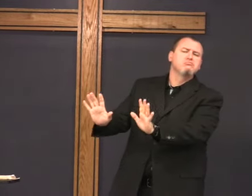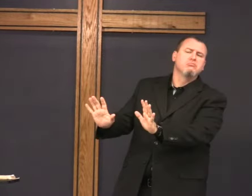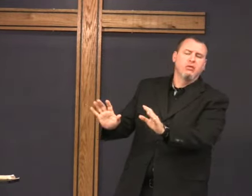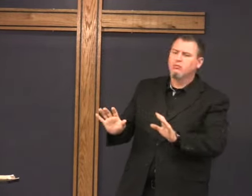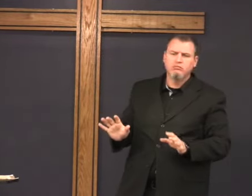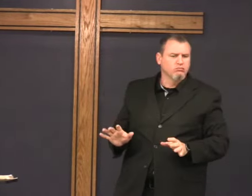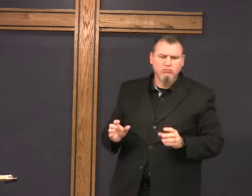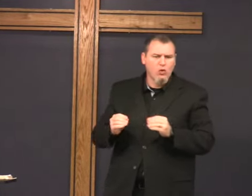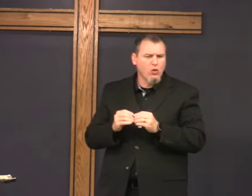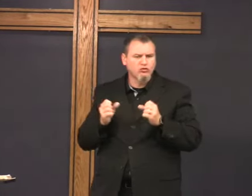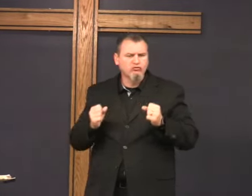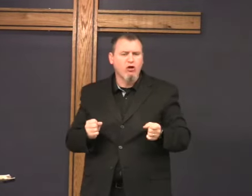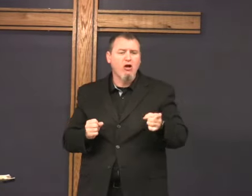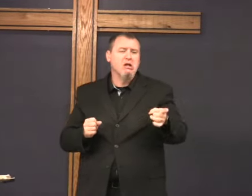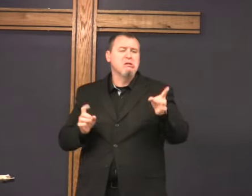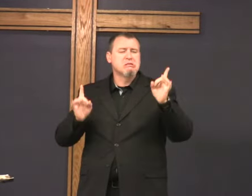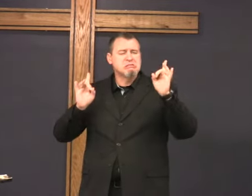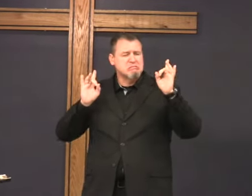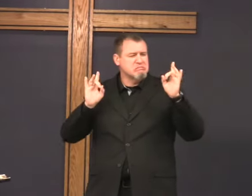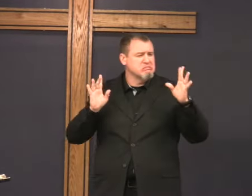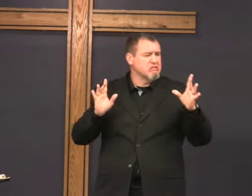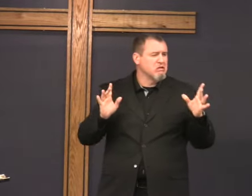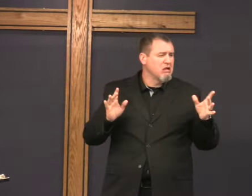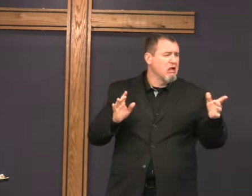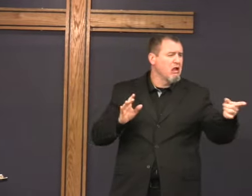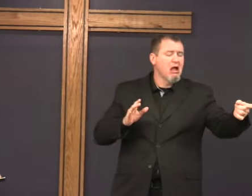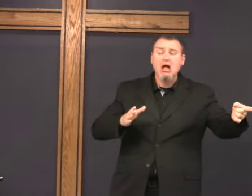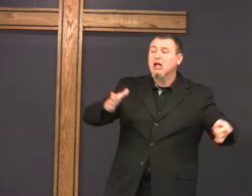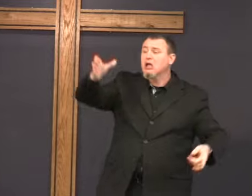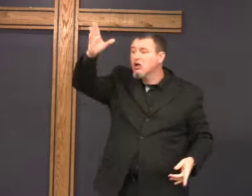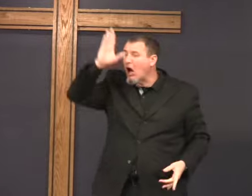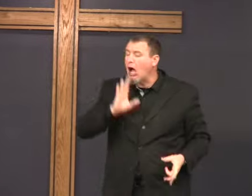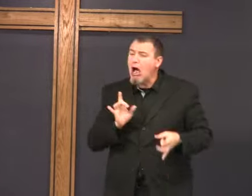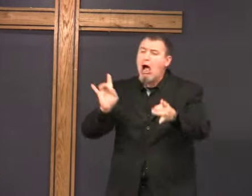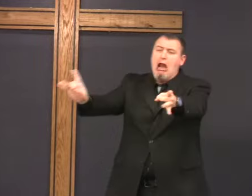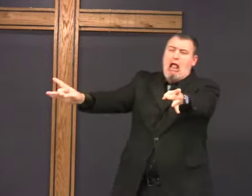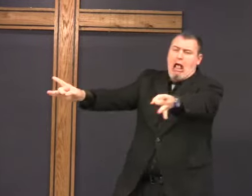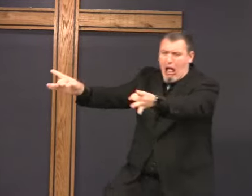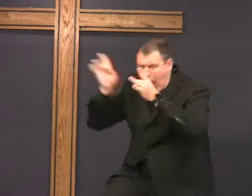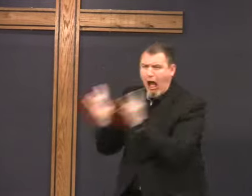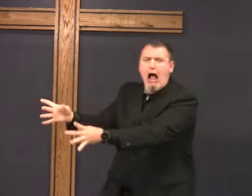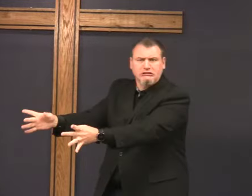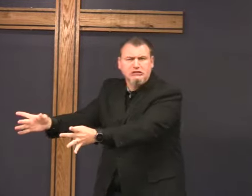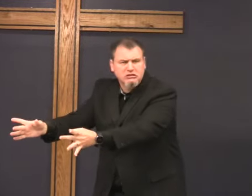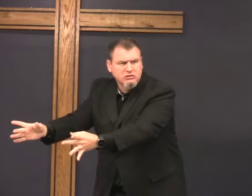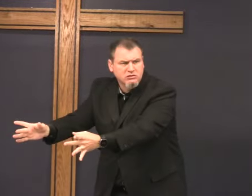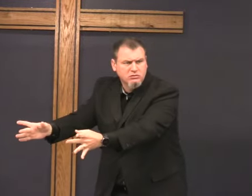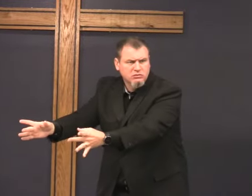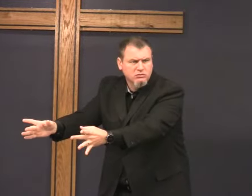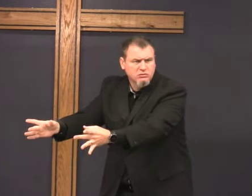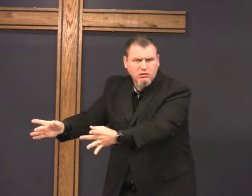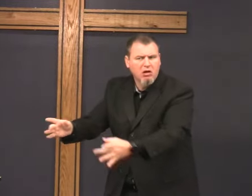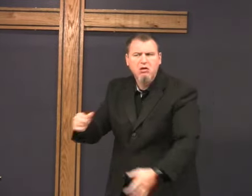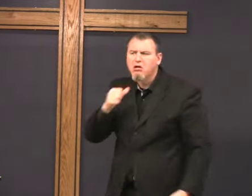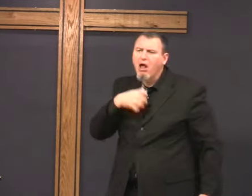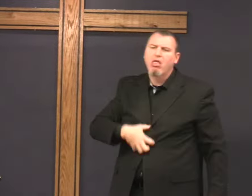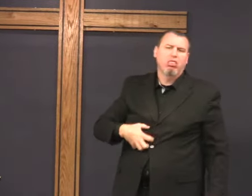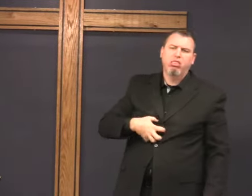Stronger than God wants to do. God hates that.